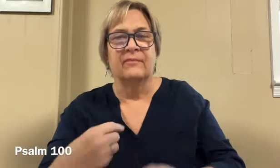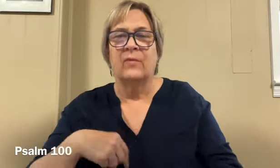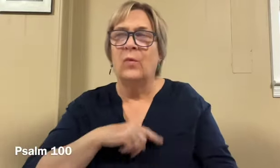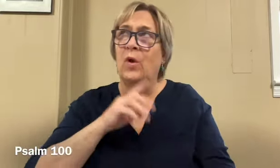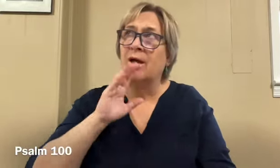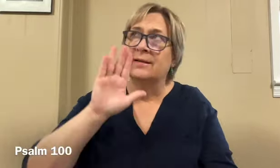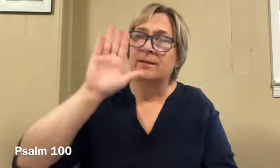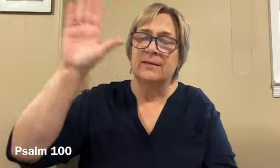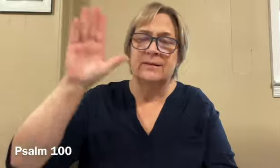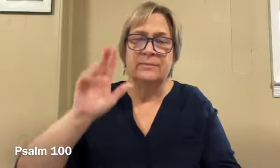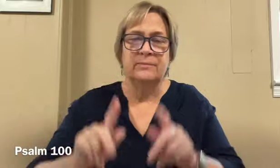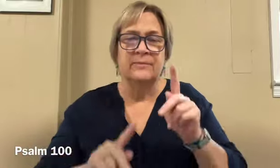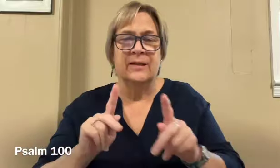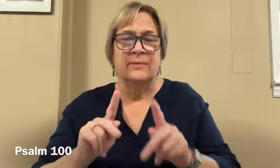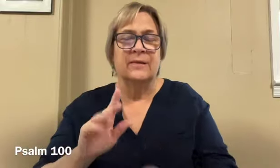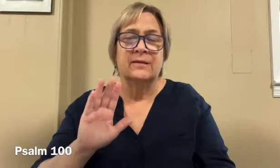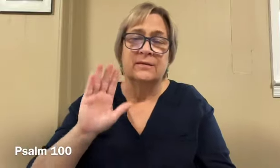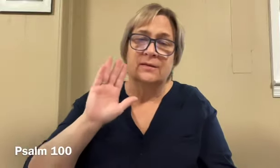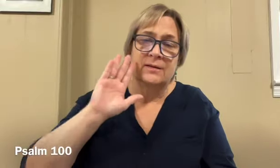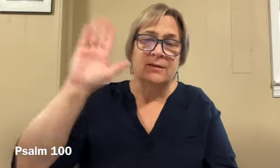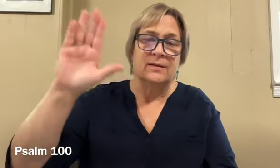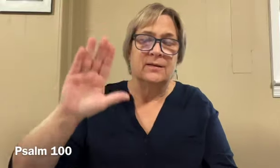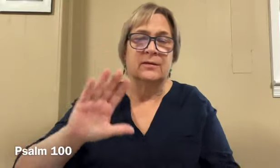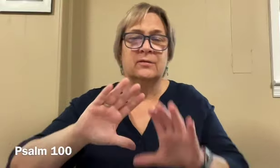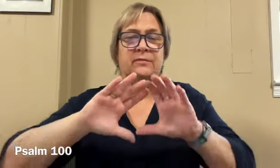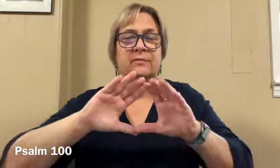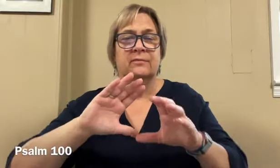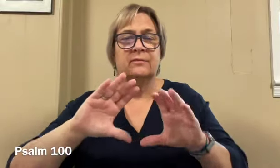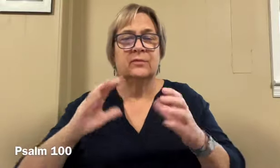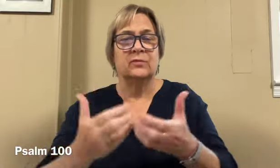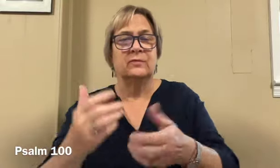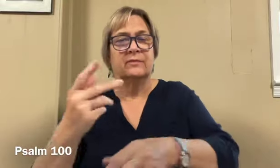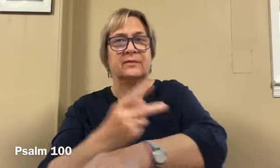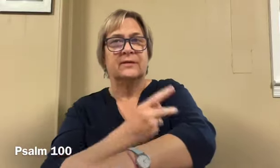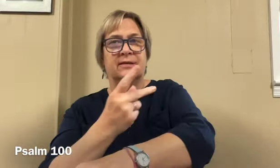We are his people, the sheep of his flock.